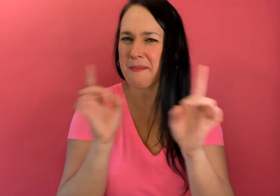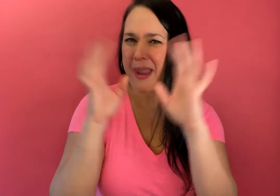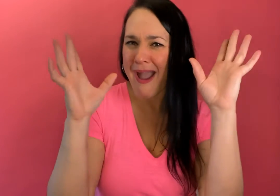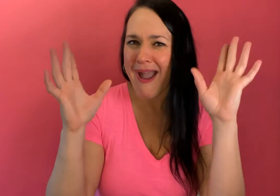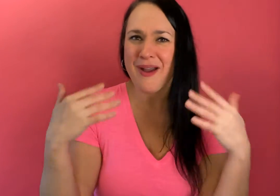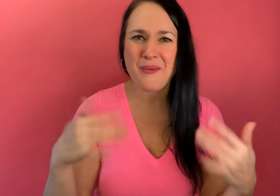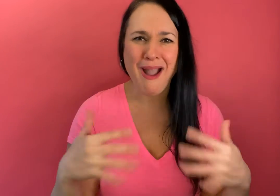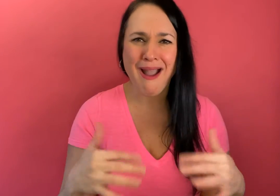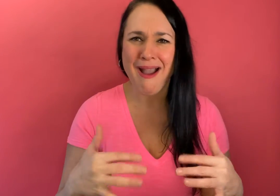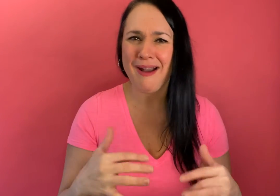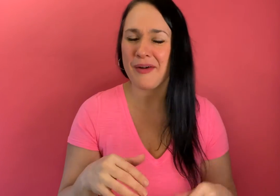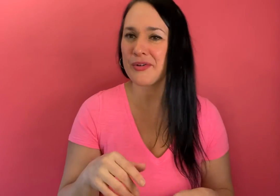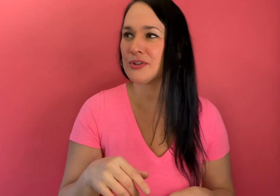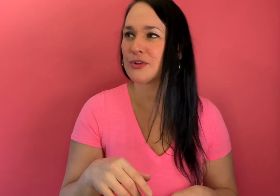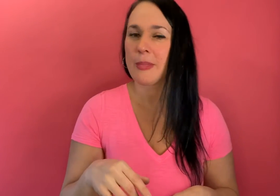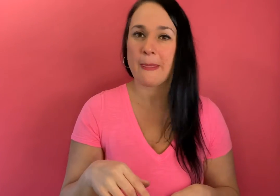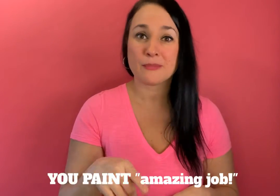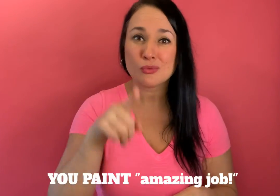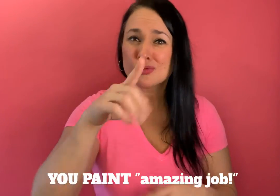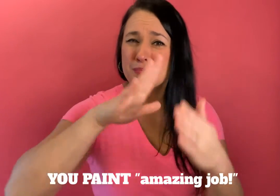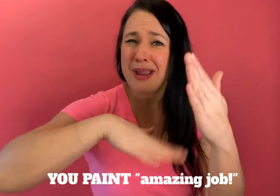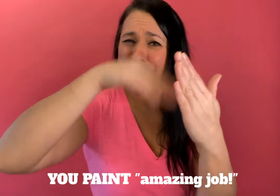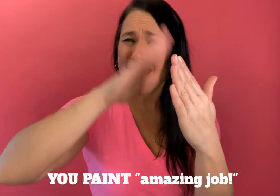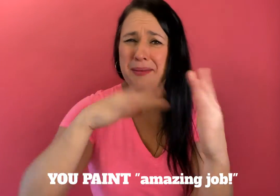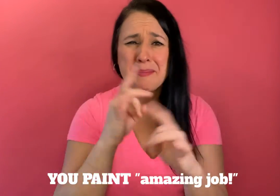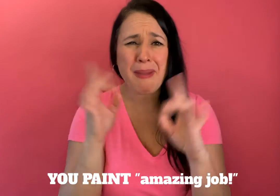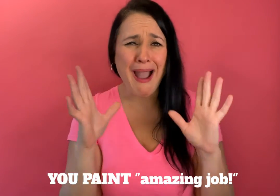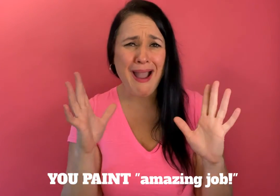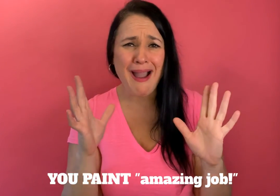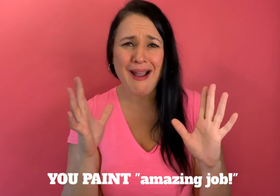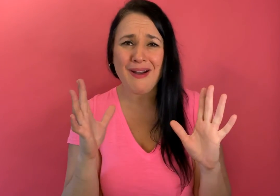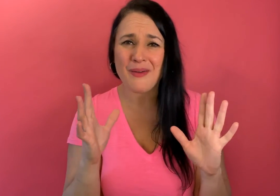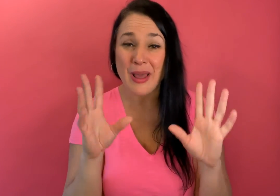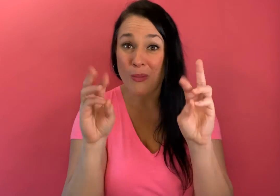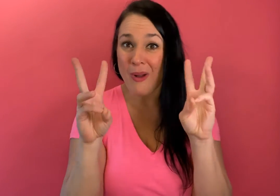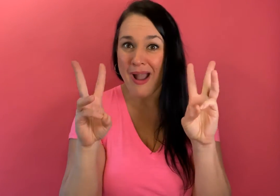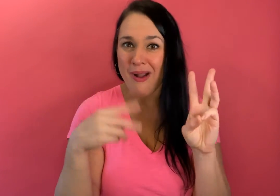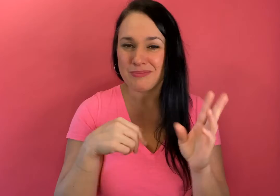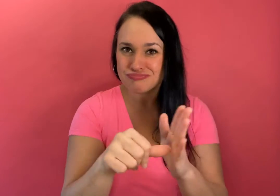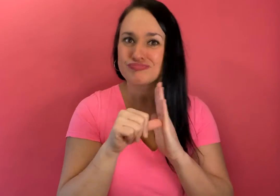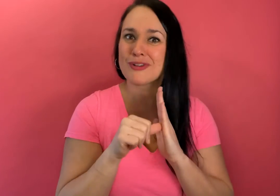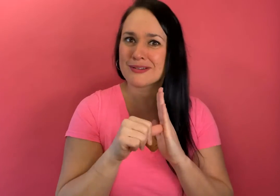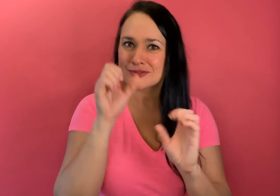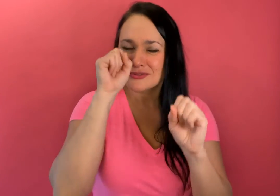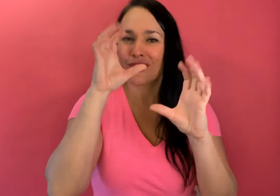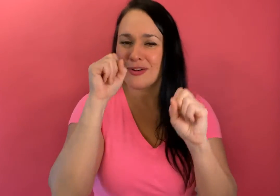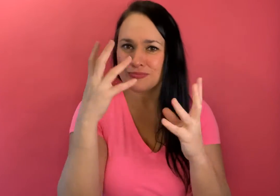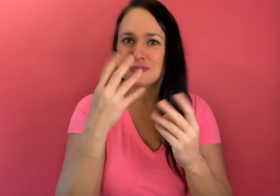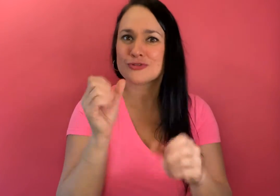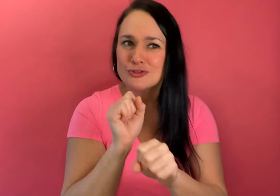this sign but it's uh crossing it over like this like man your paint job's amazing wow i'm so impressed